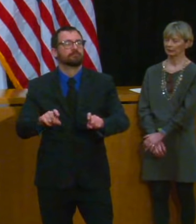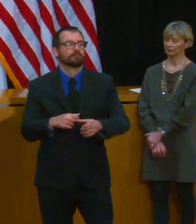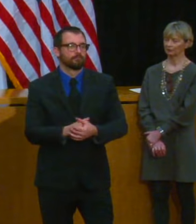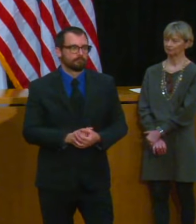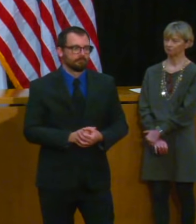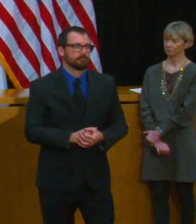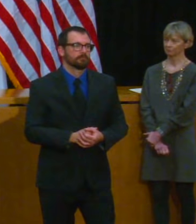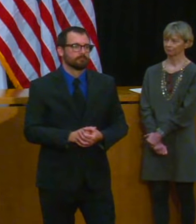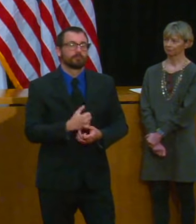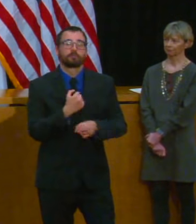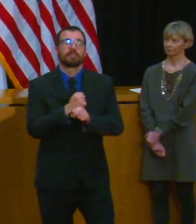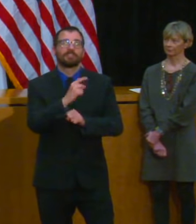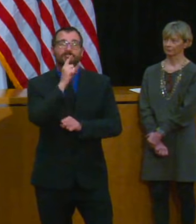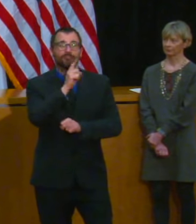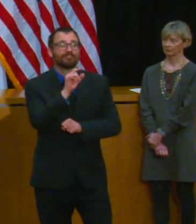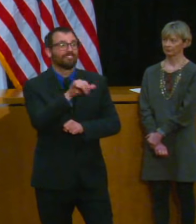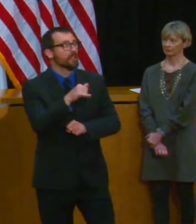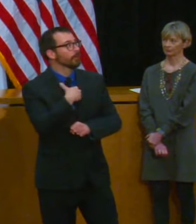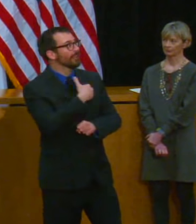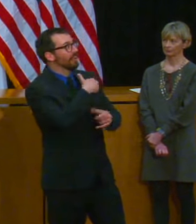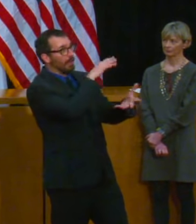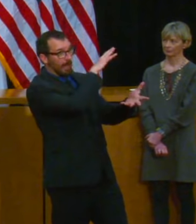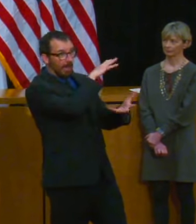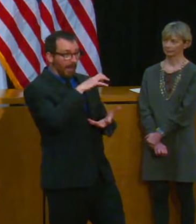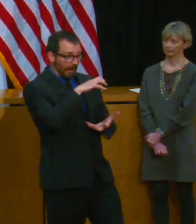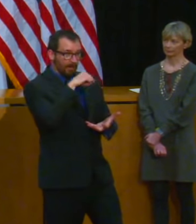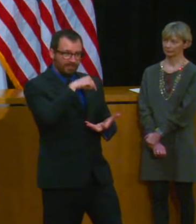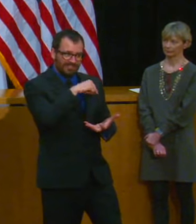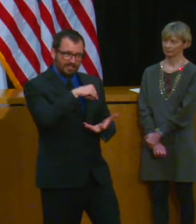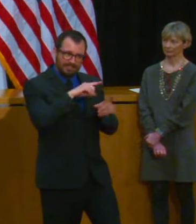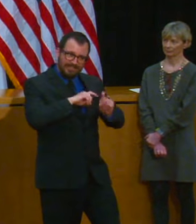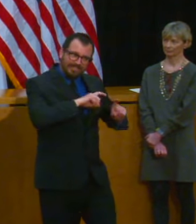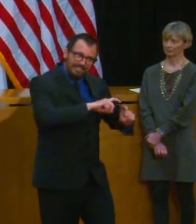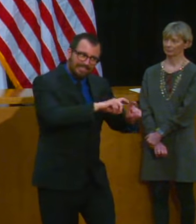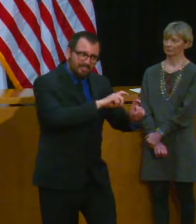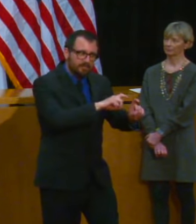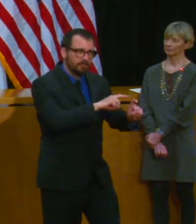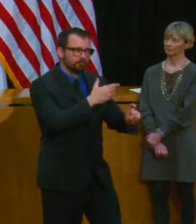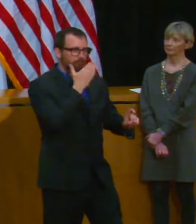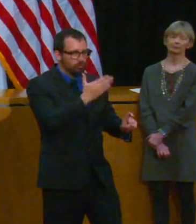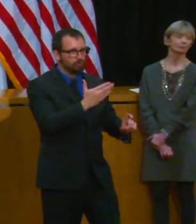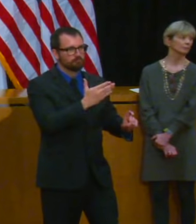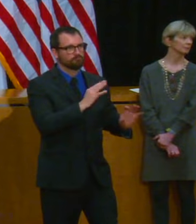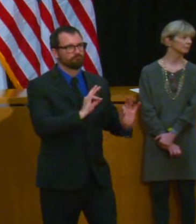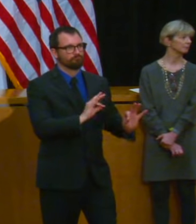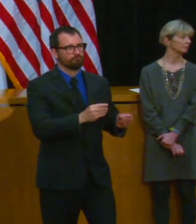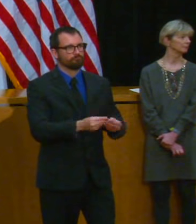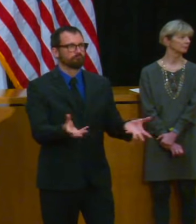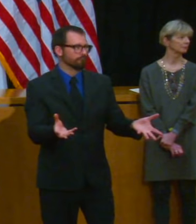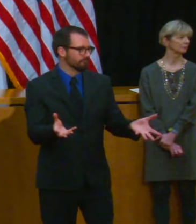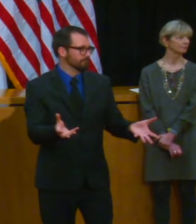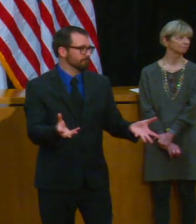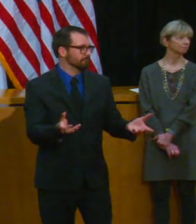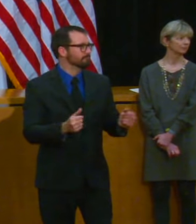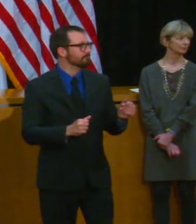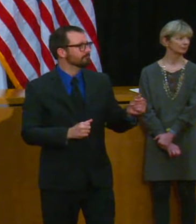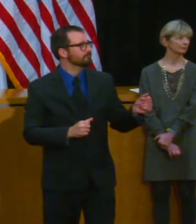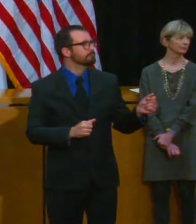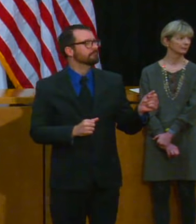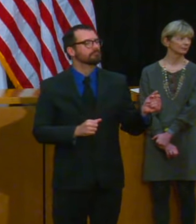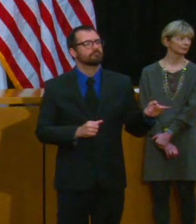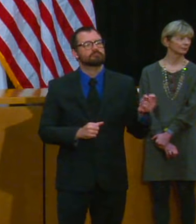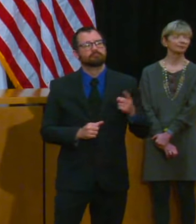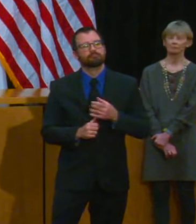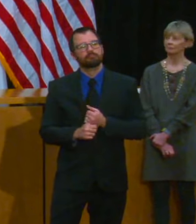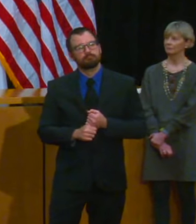is going to get tested that was the whole reason behind creating the program in the first place yeah can you address child care centers a little bit as we're